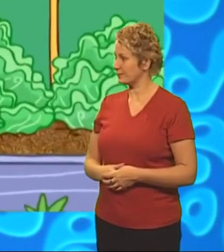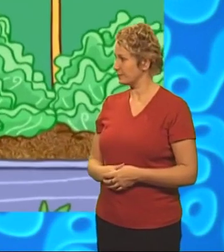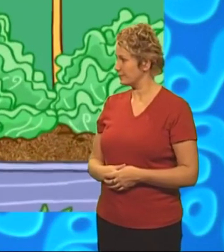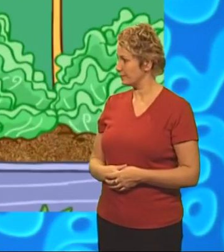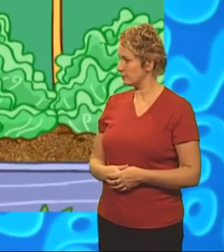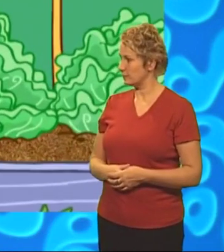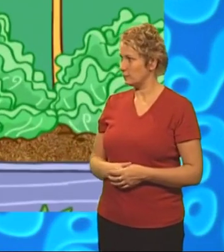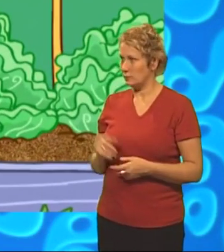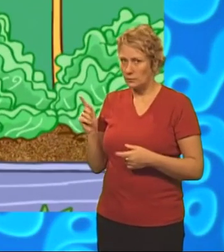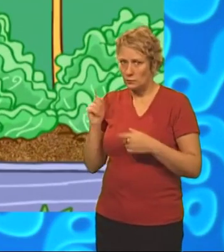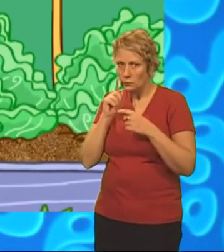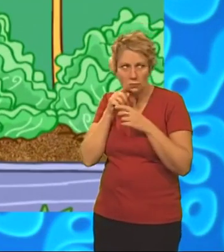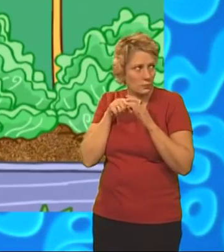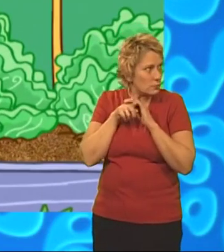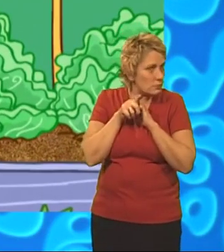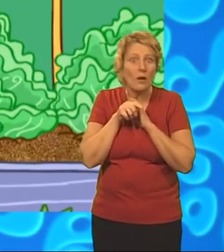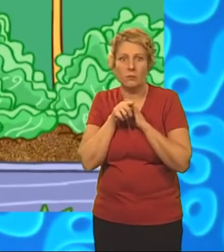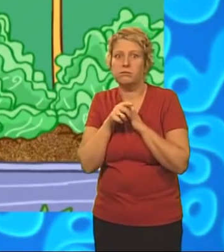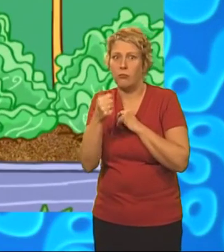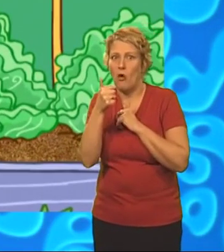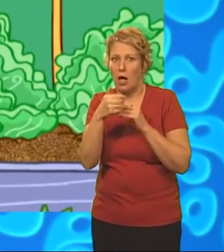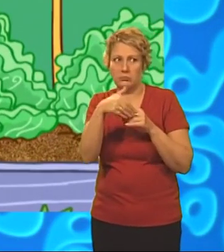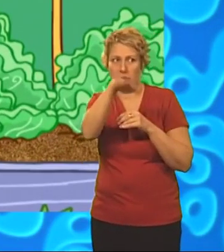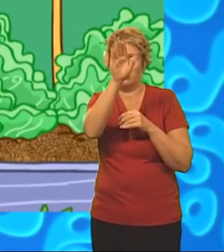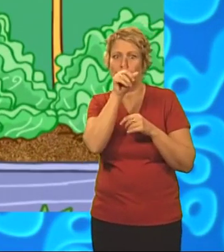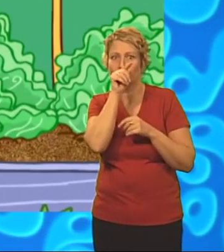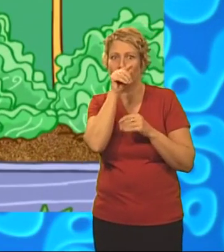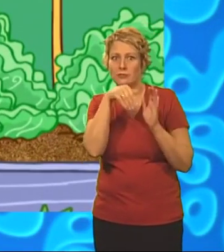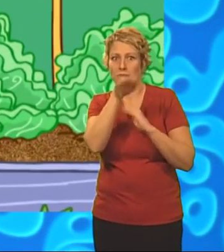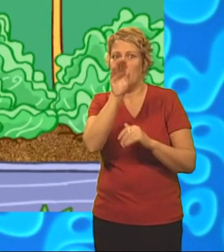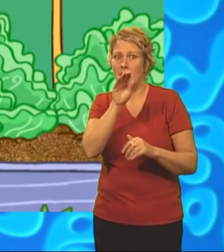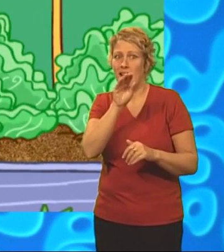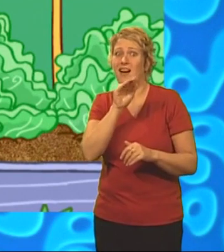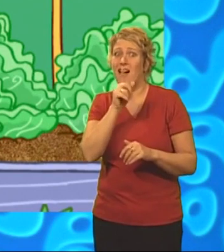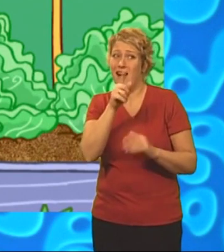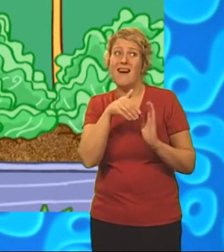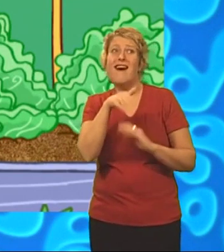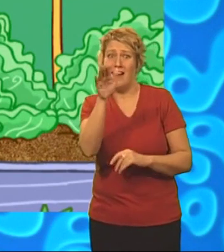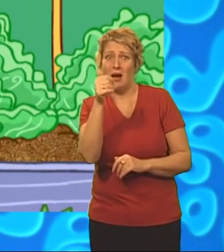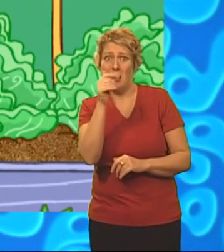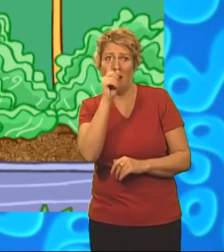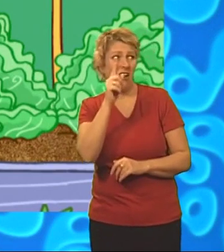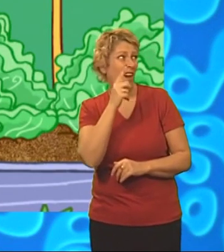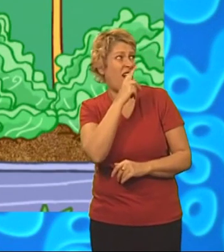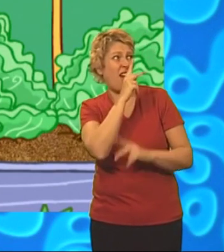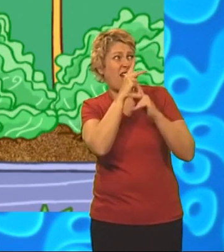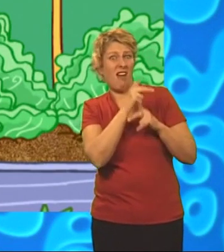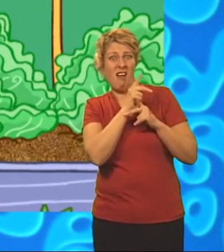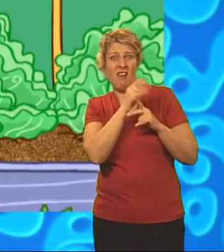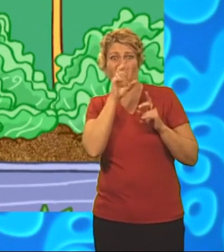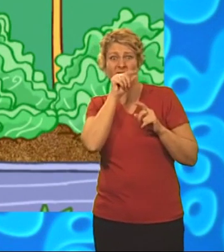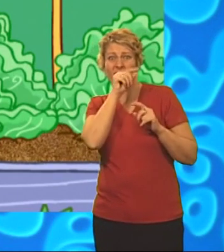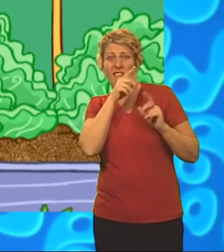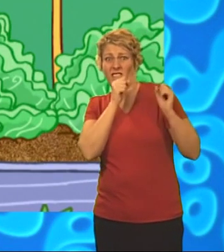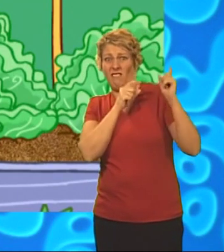It's all right, Des. He's gone off with the bird. He might have gone, Les, but he sent another minder to look after his